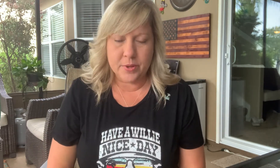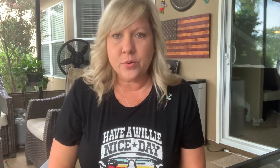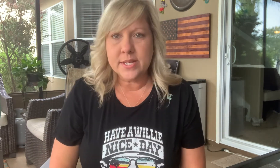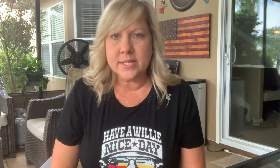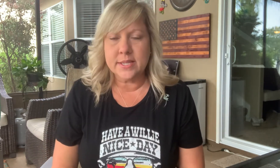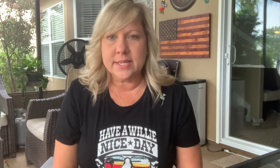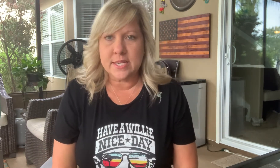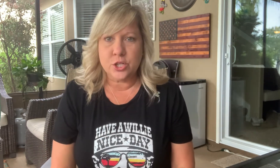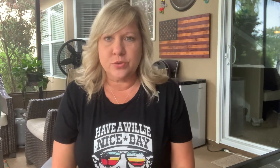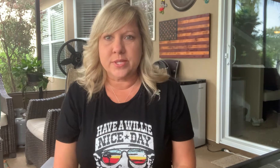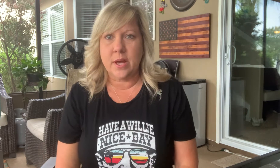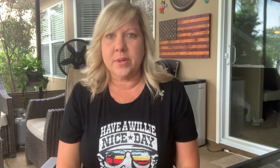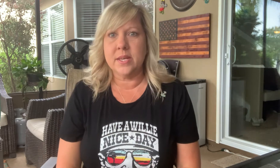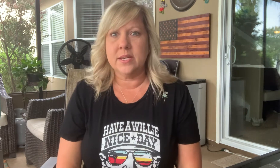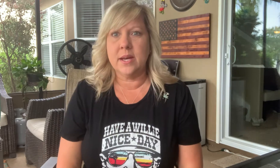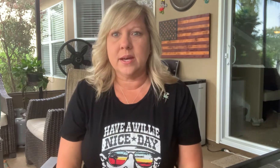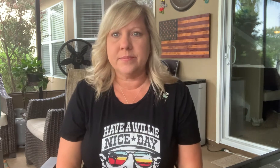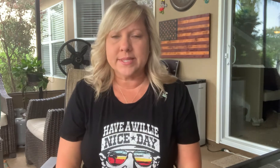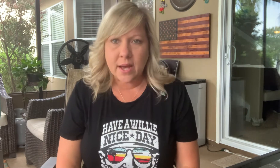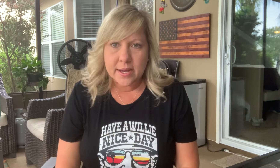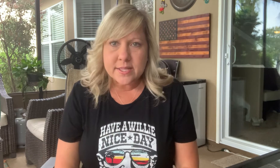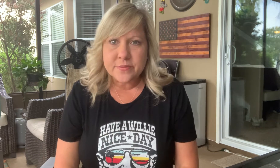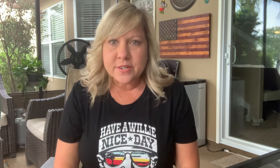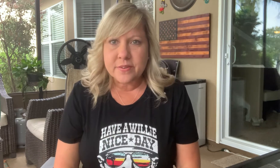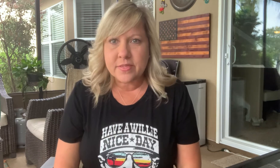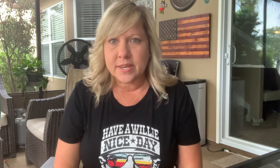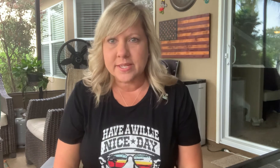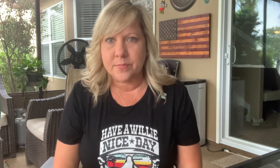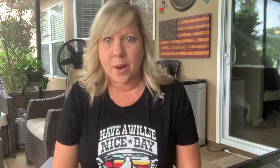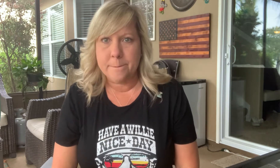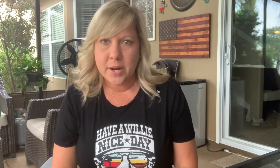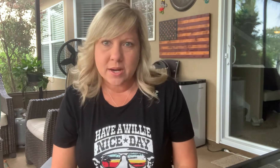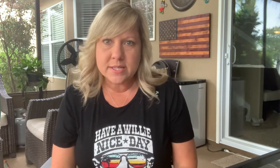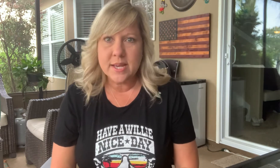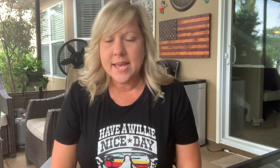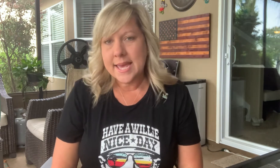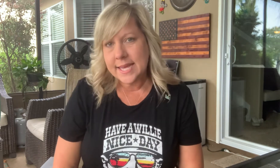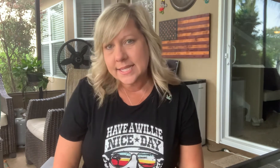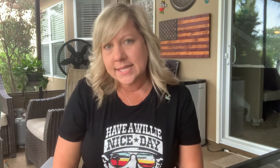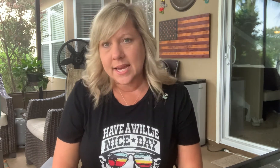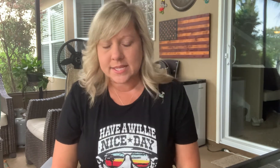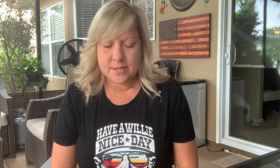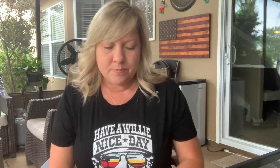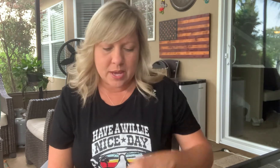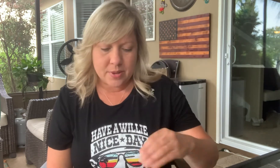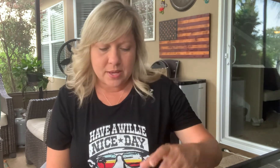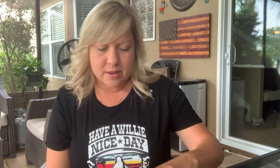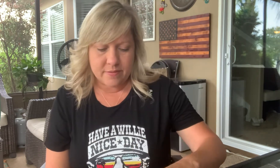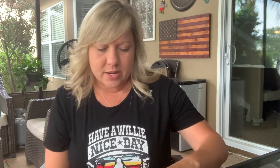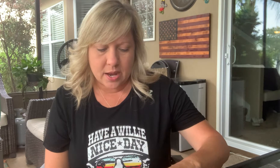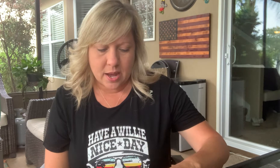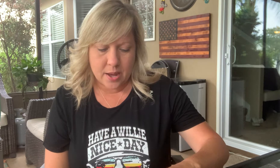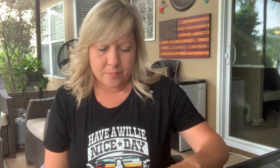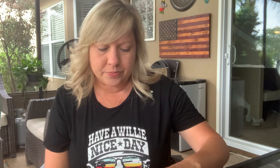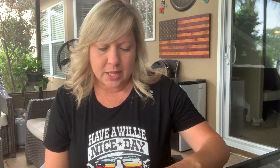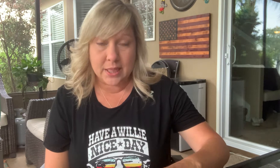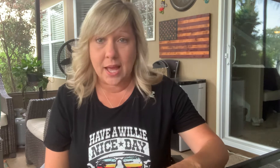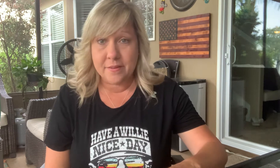going to teach you some of the signs for different things about bugs, insects, maybe even life